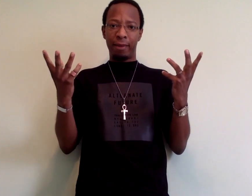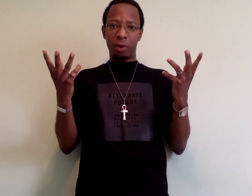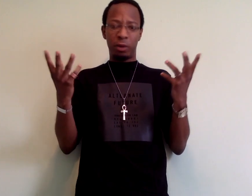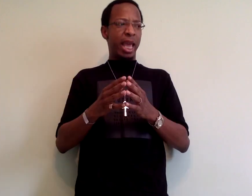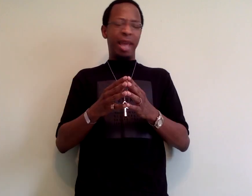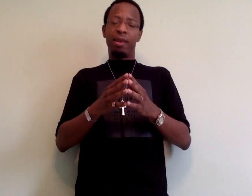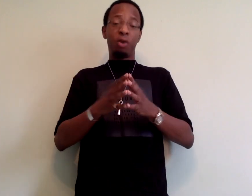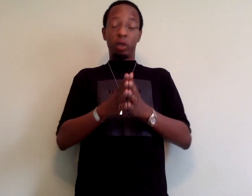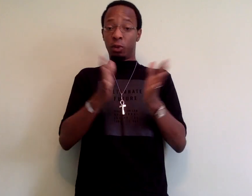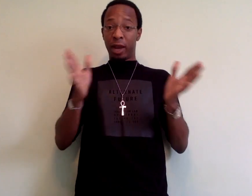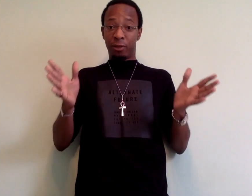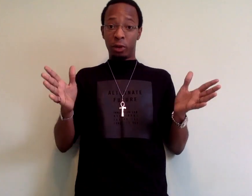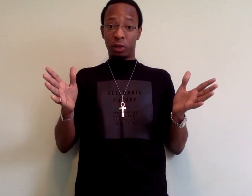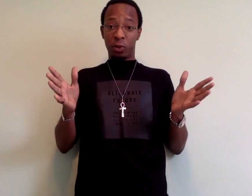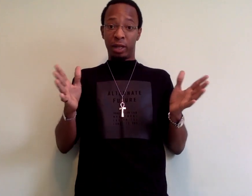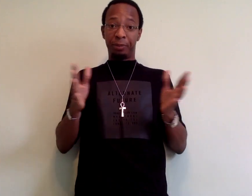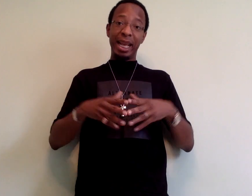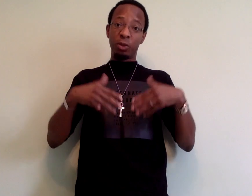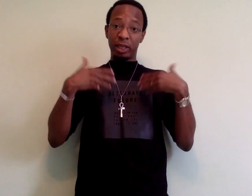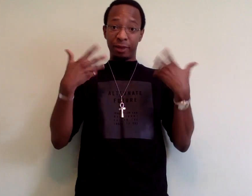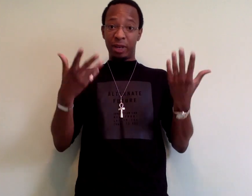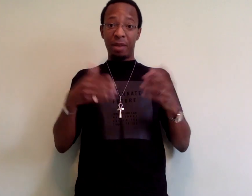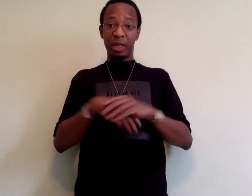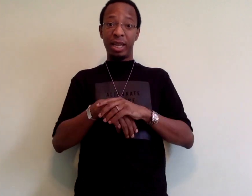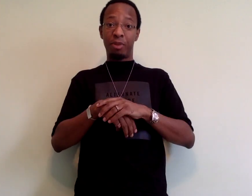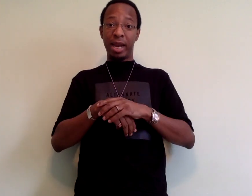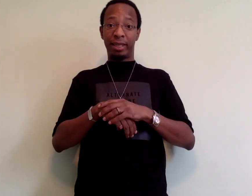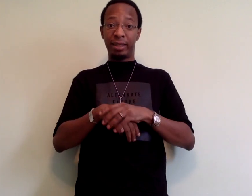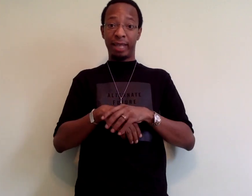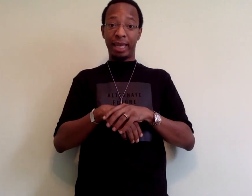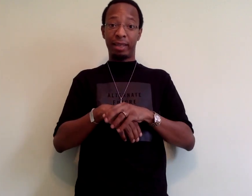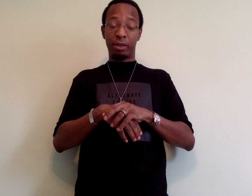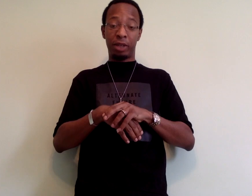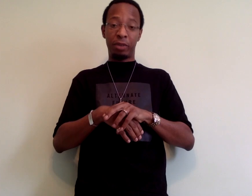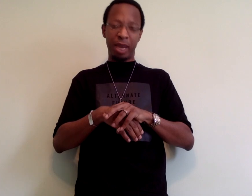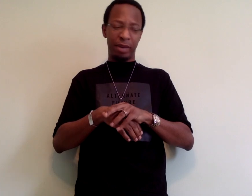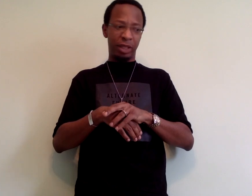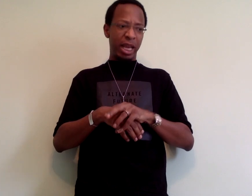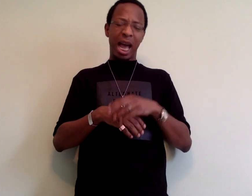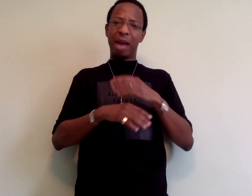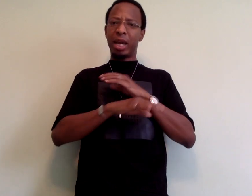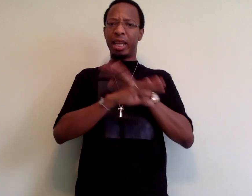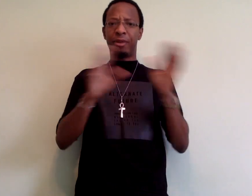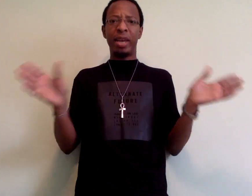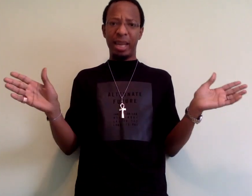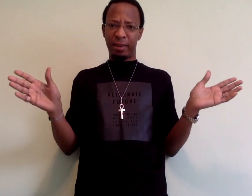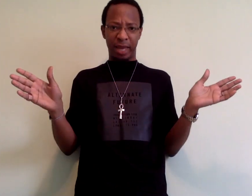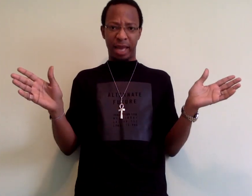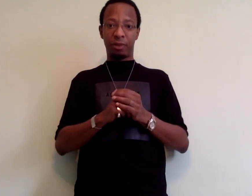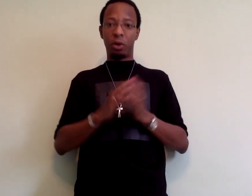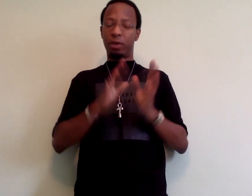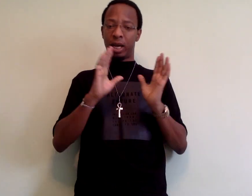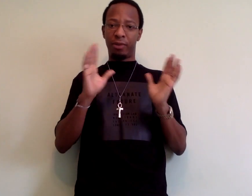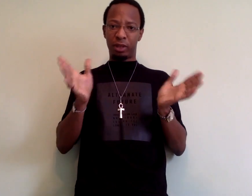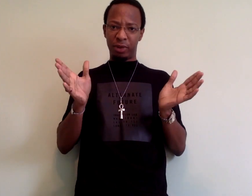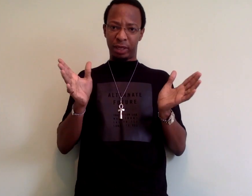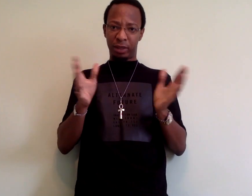folks and, of course, to white folks as well, as well as to phenomena and practices like interracial marriage. I'm not here for any of that, for all the obvious reasons.